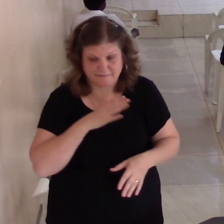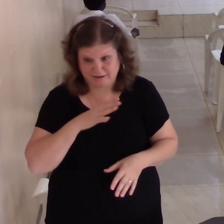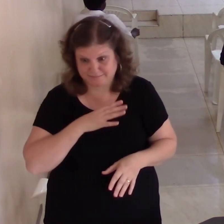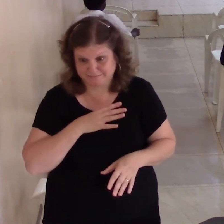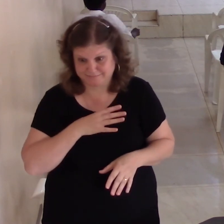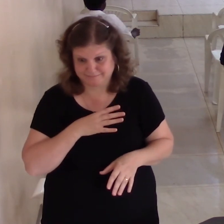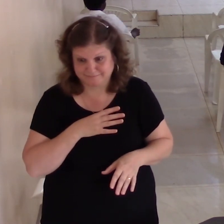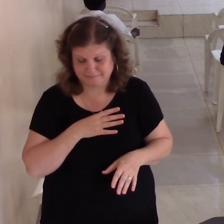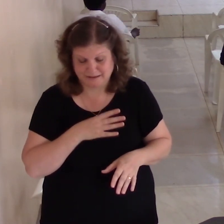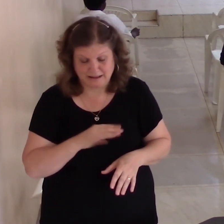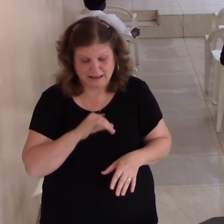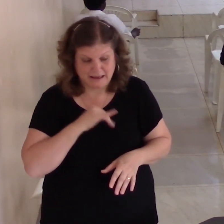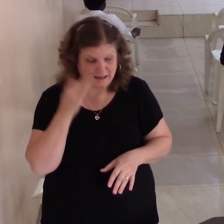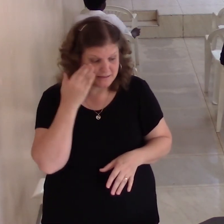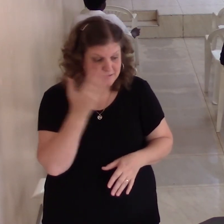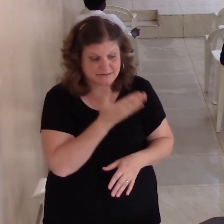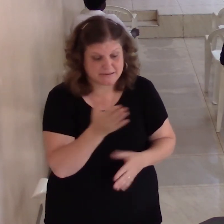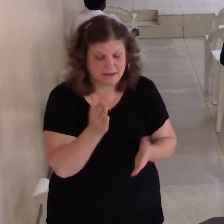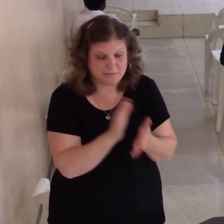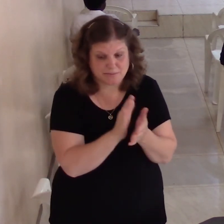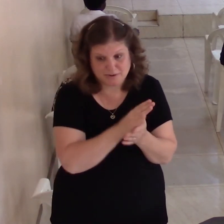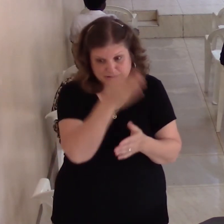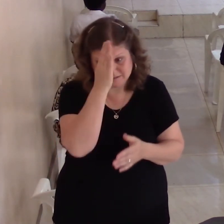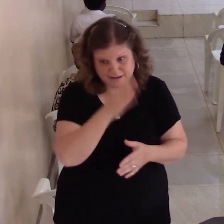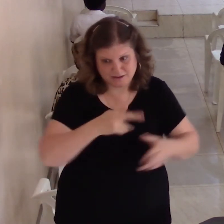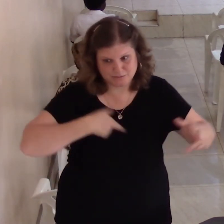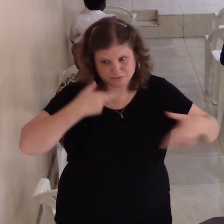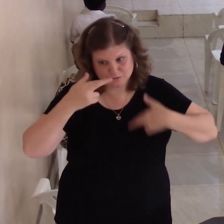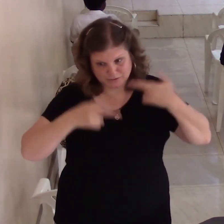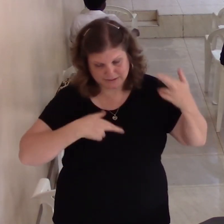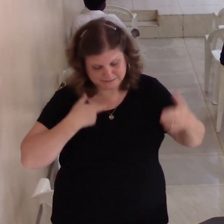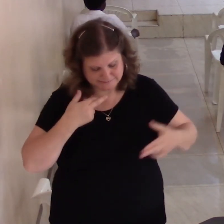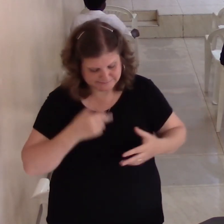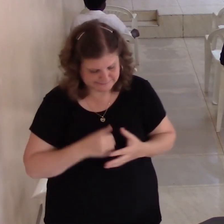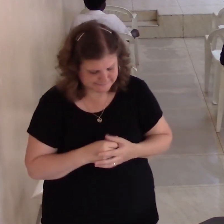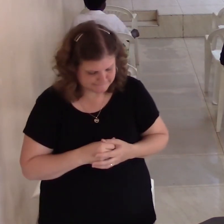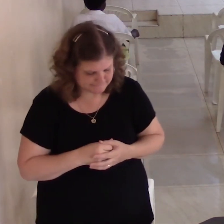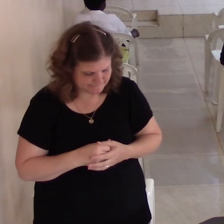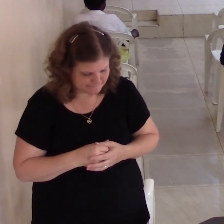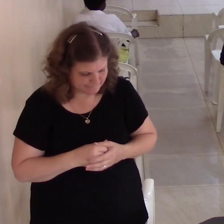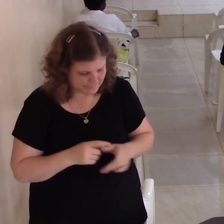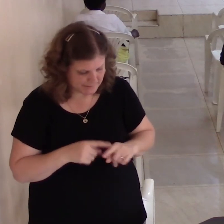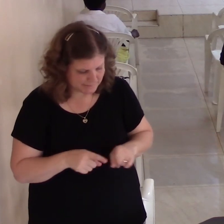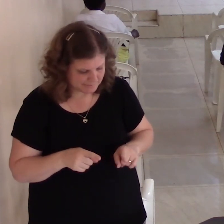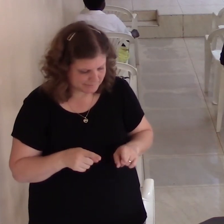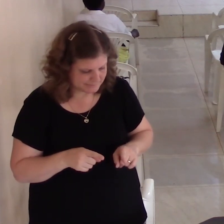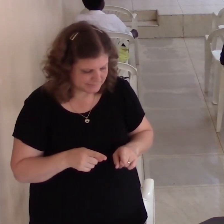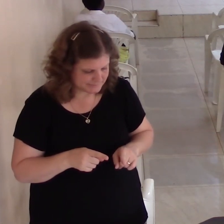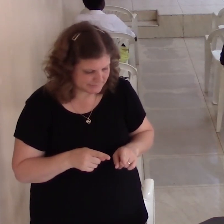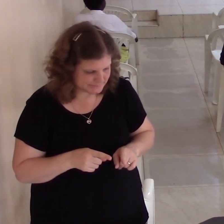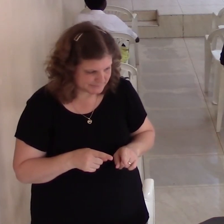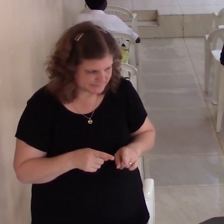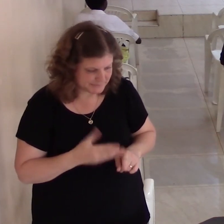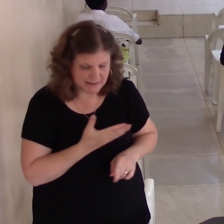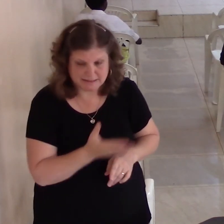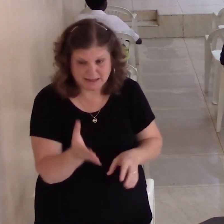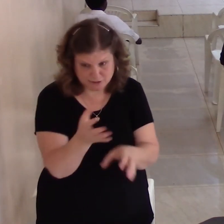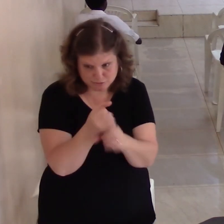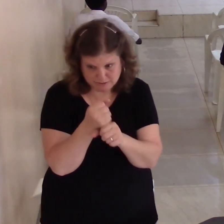I imagine they're praising God now for sure but the thing is this they trusted God before they're